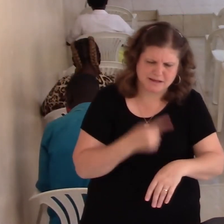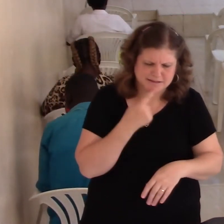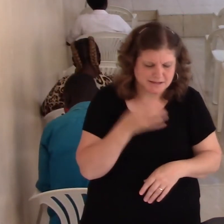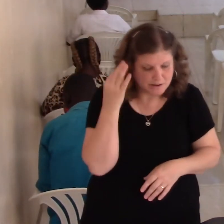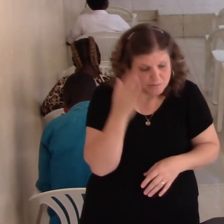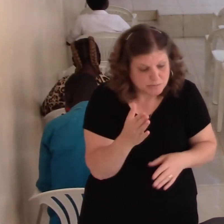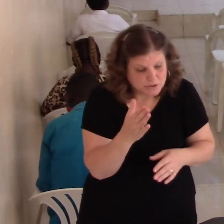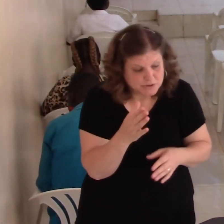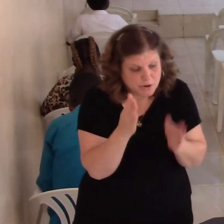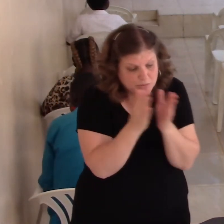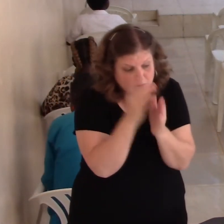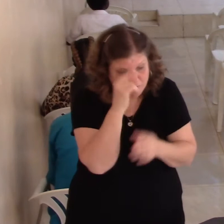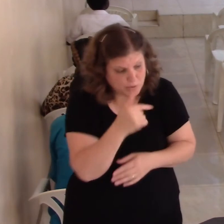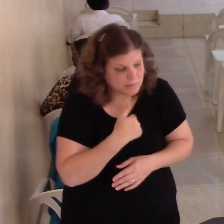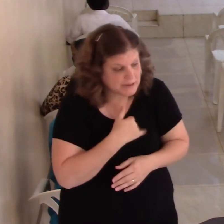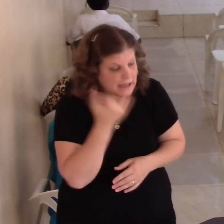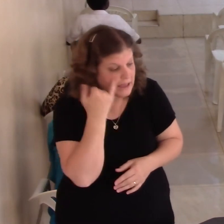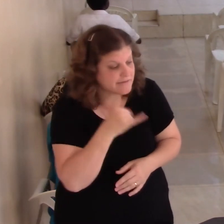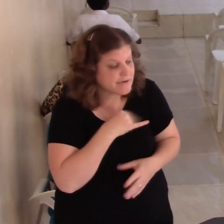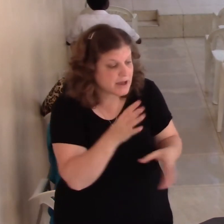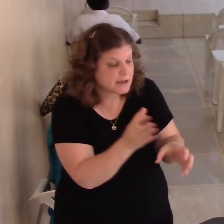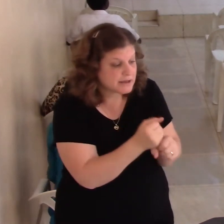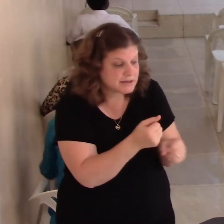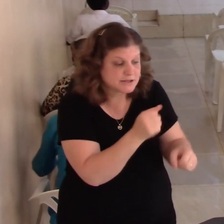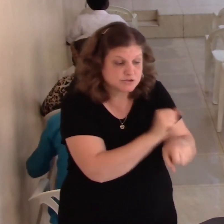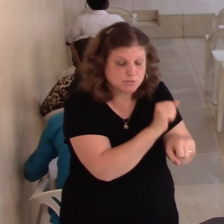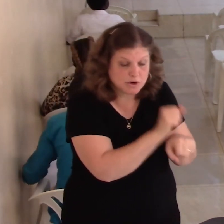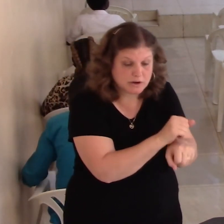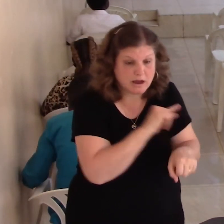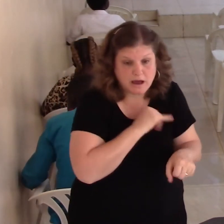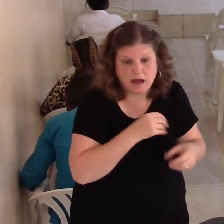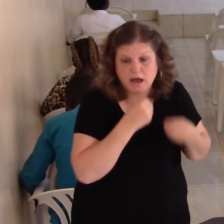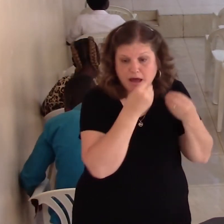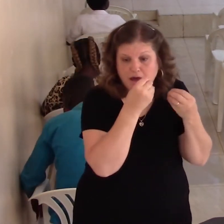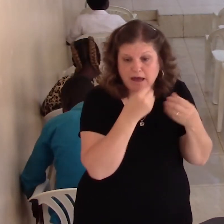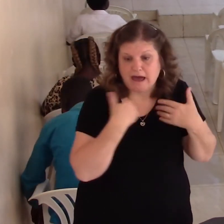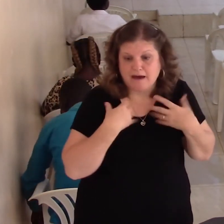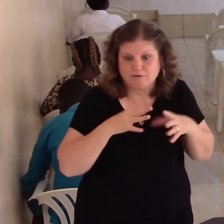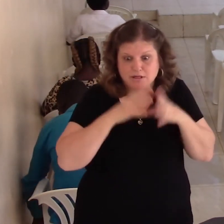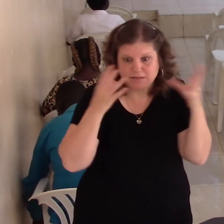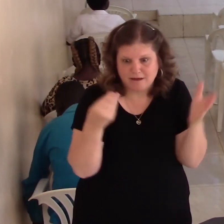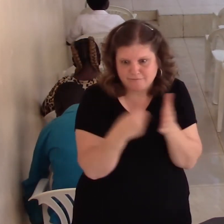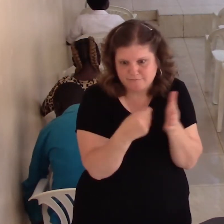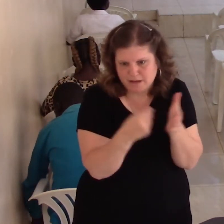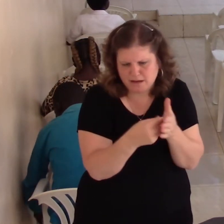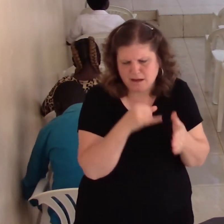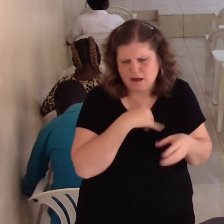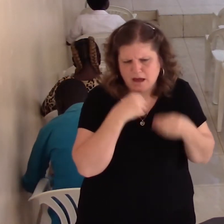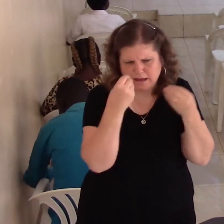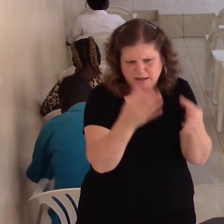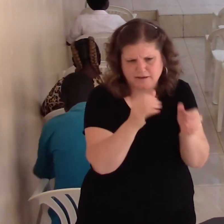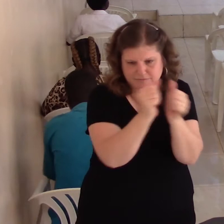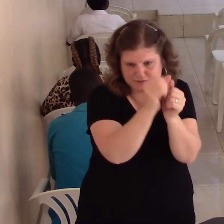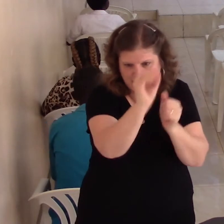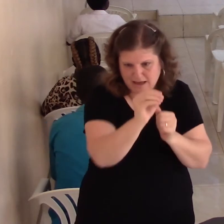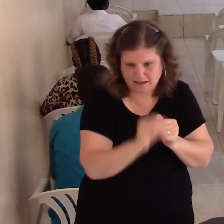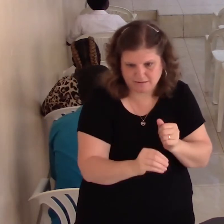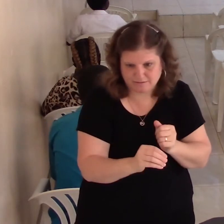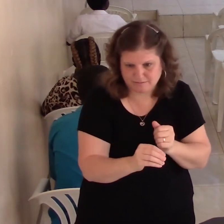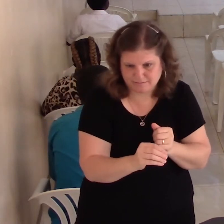make a lot of money. And I want to tithe, and I want to do this. If got the job, you quit church and ran away. I don't know where